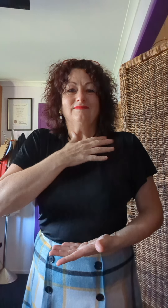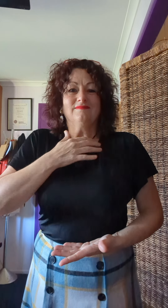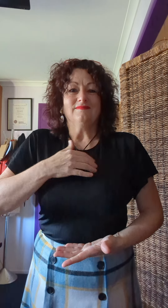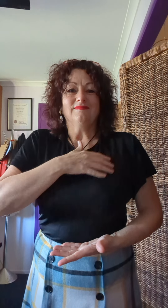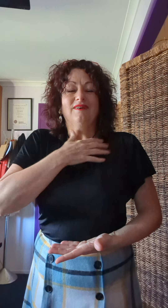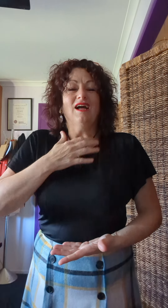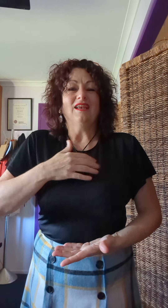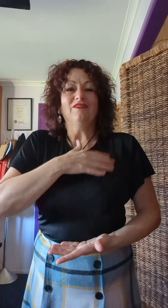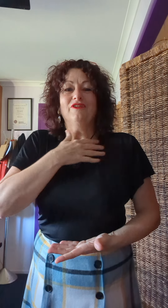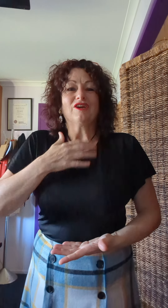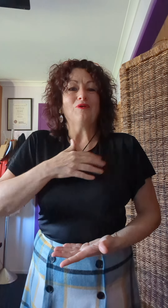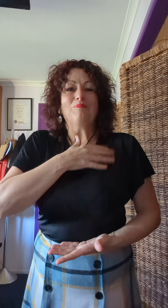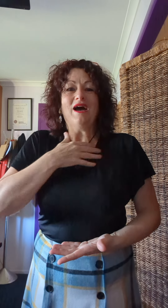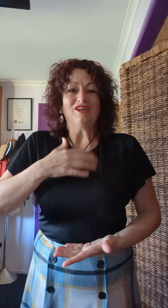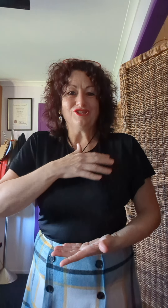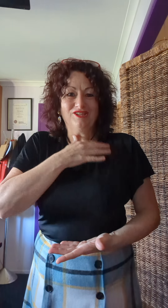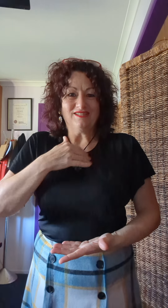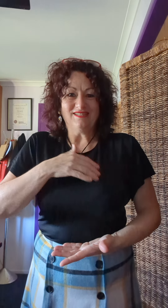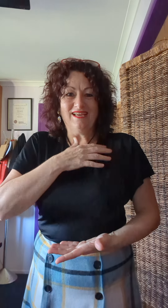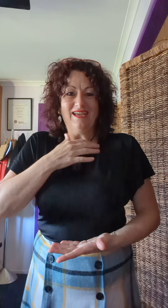I live in a compassionate state.